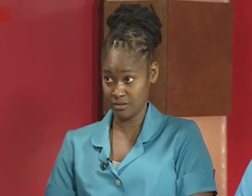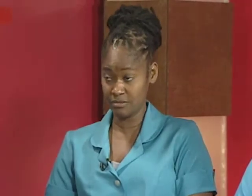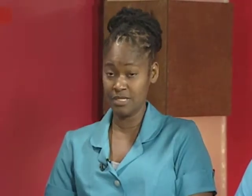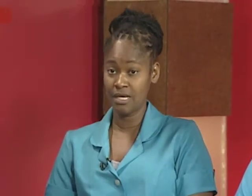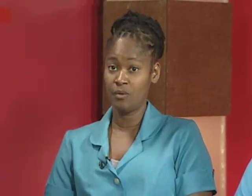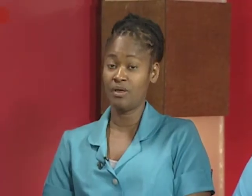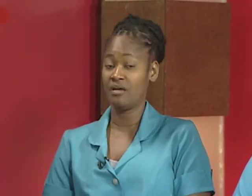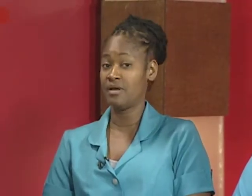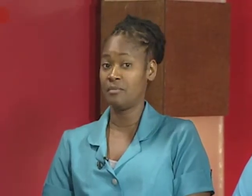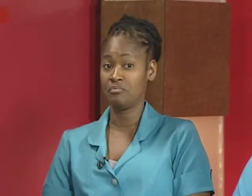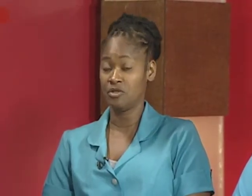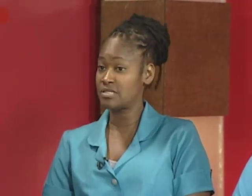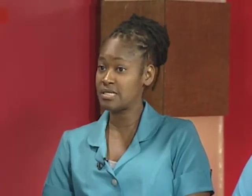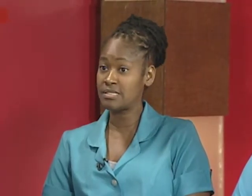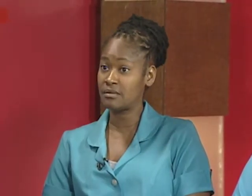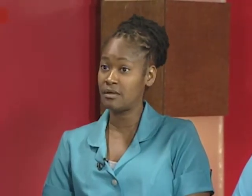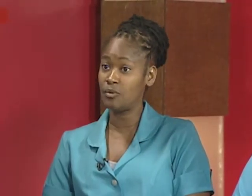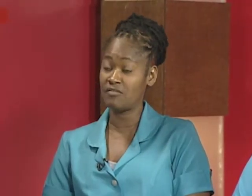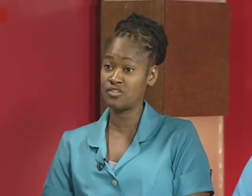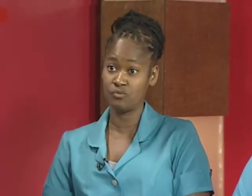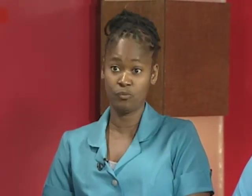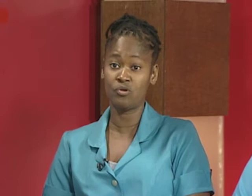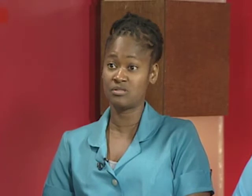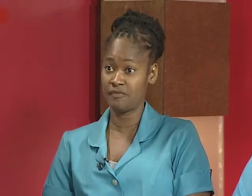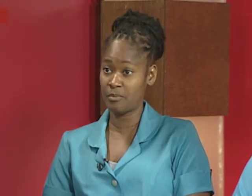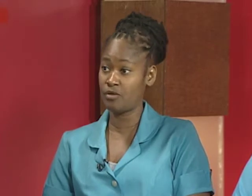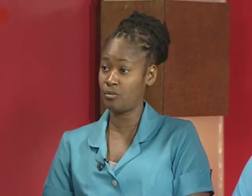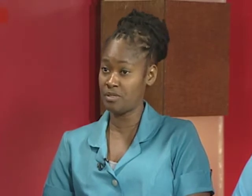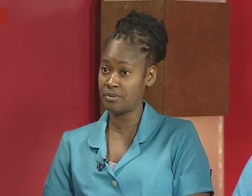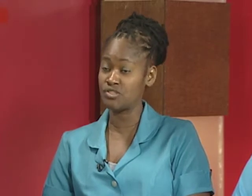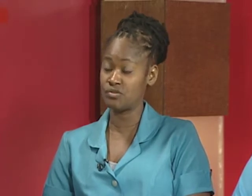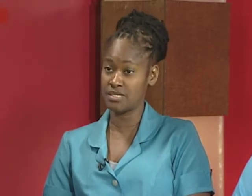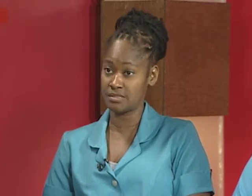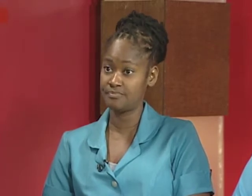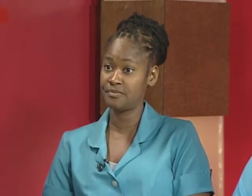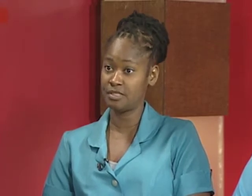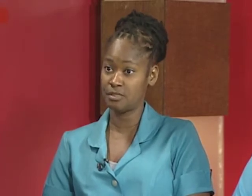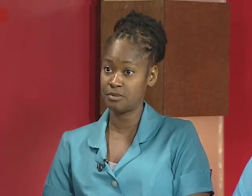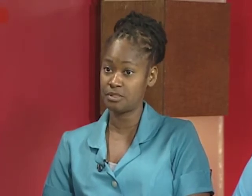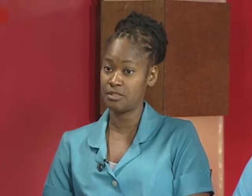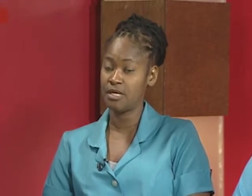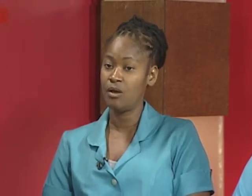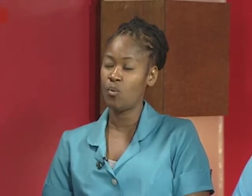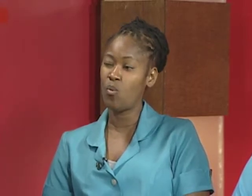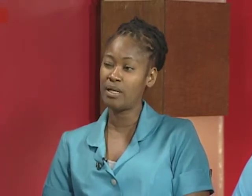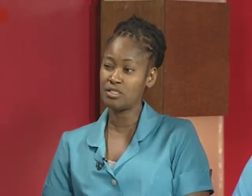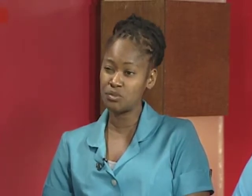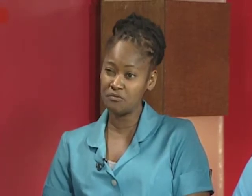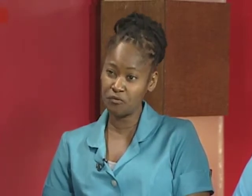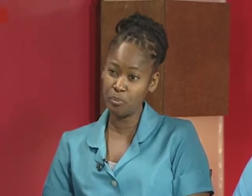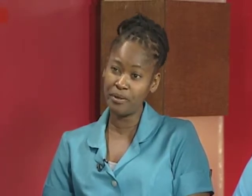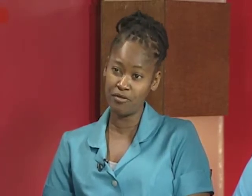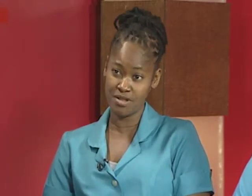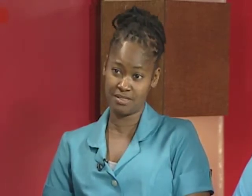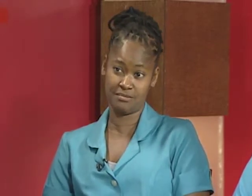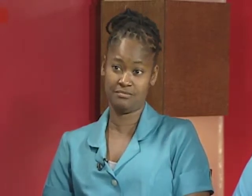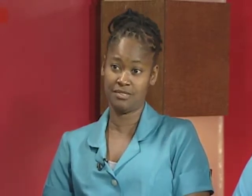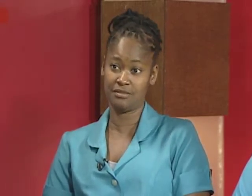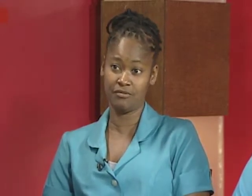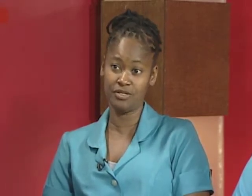we have um nurses that come we have most of them are young people students that come to learn one or two few parents that are really